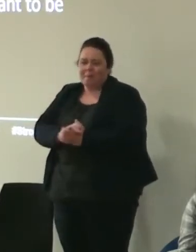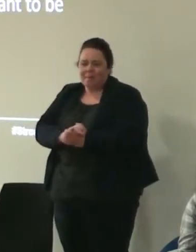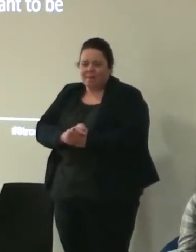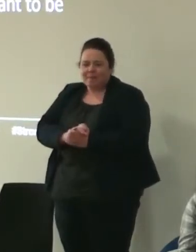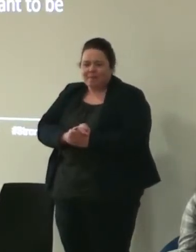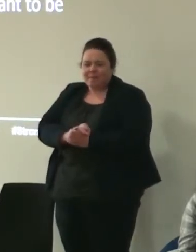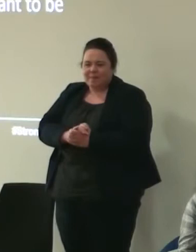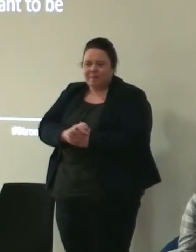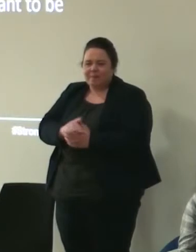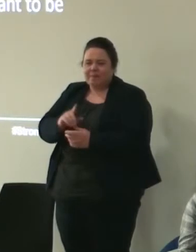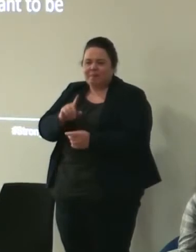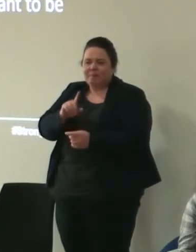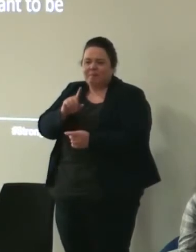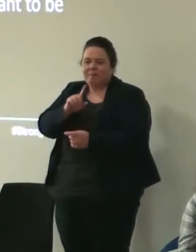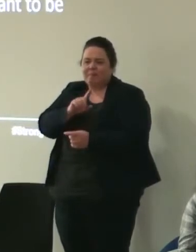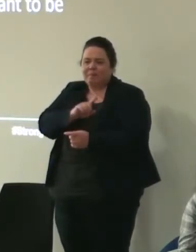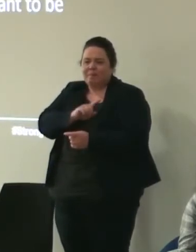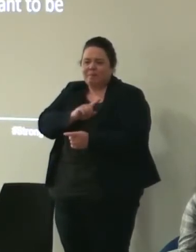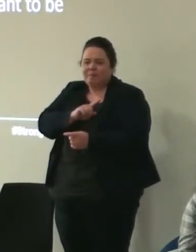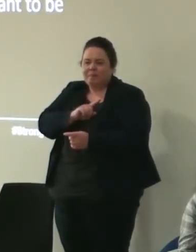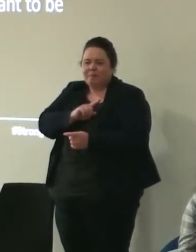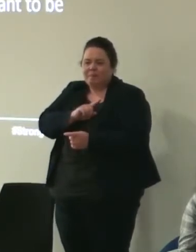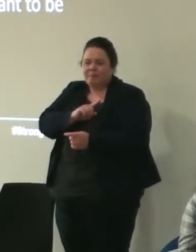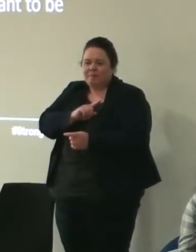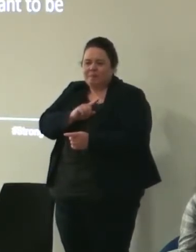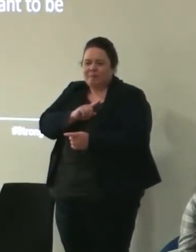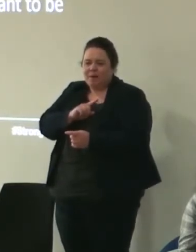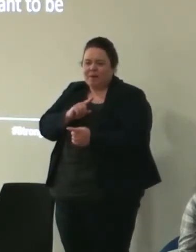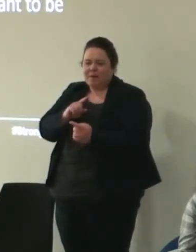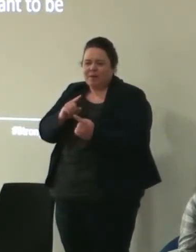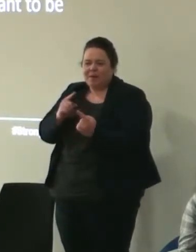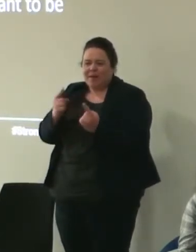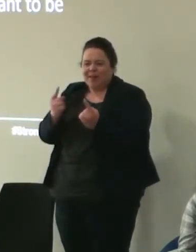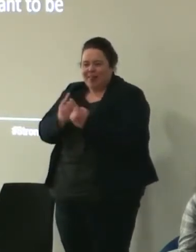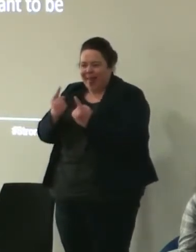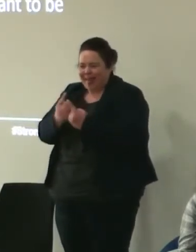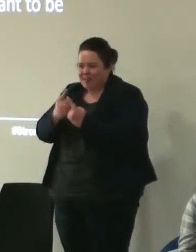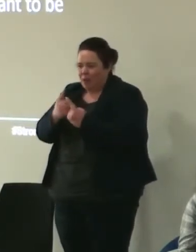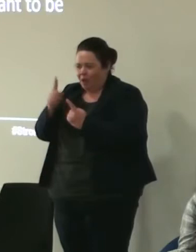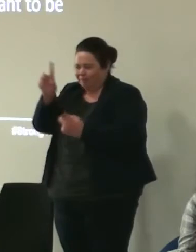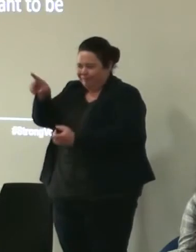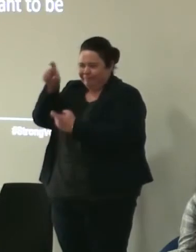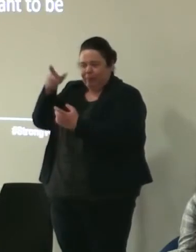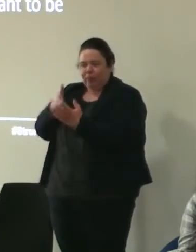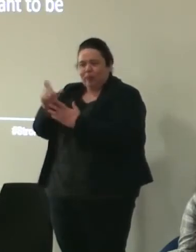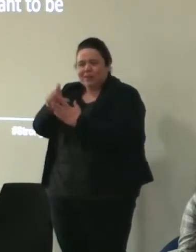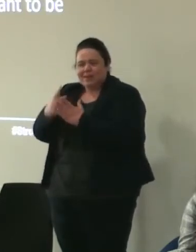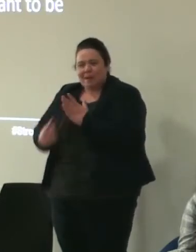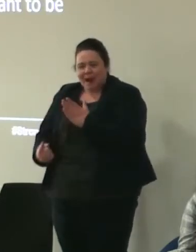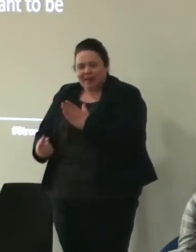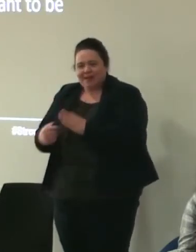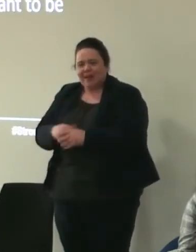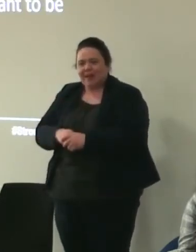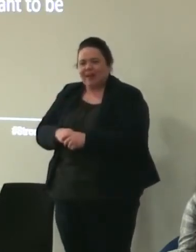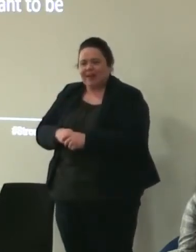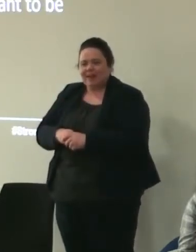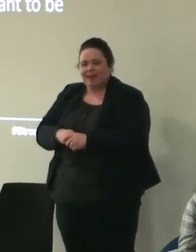things that are passing around disability are passing